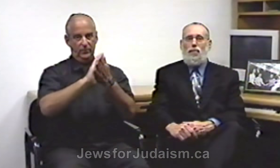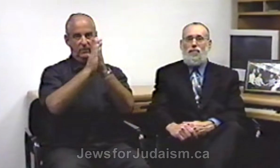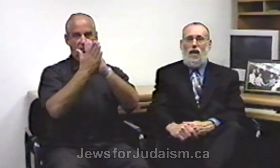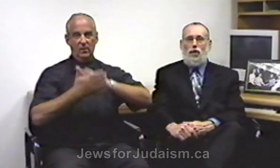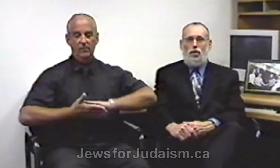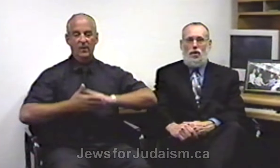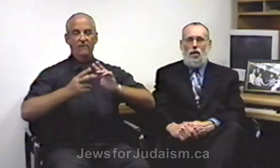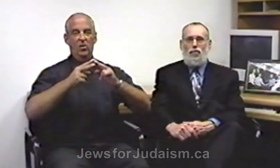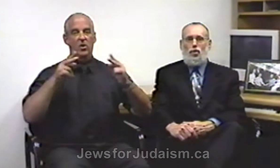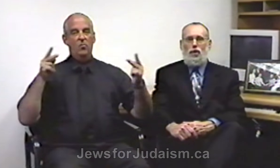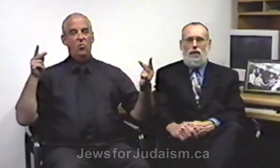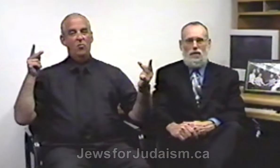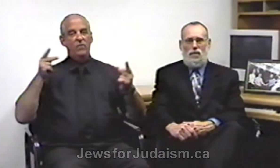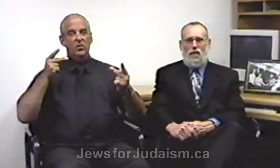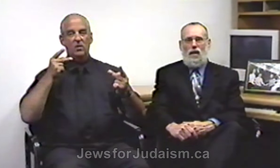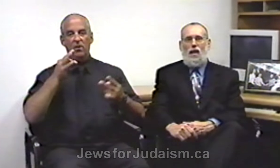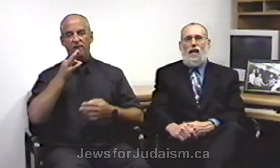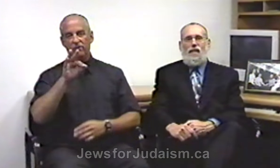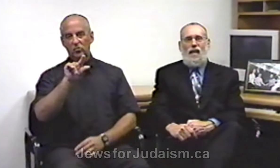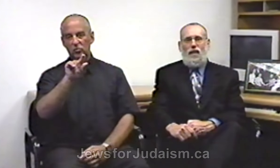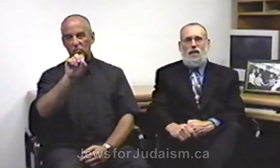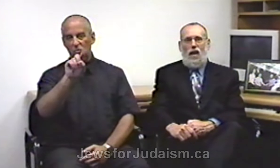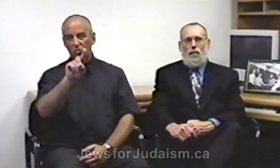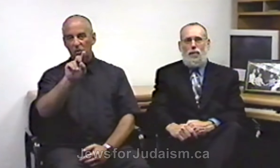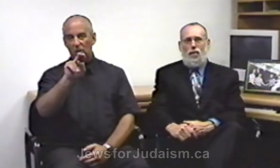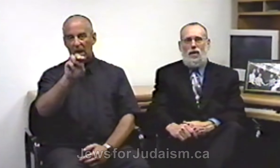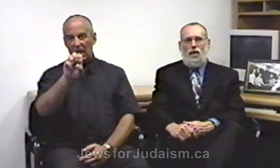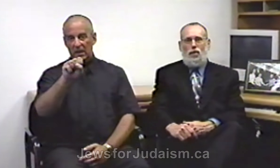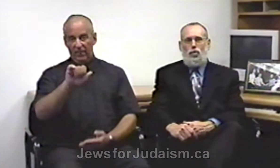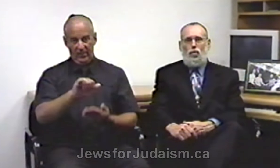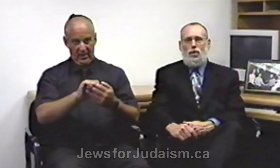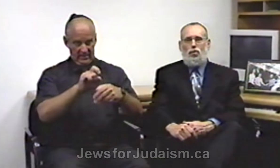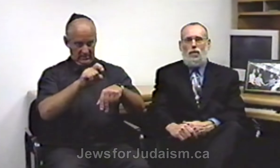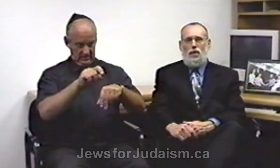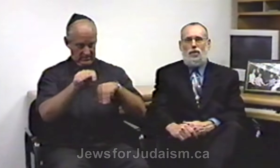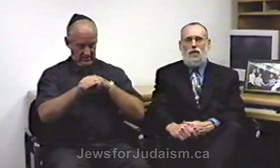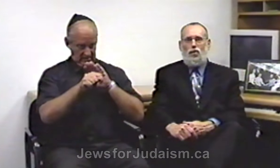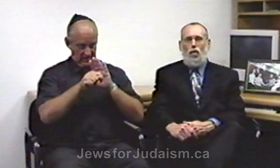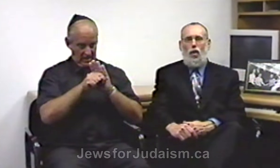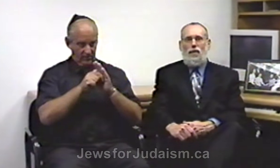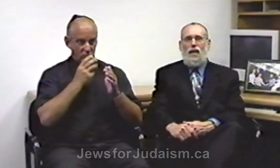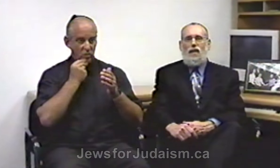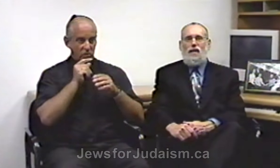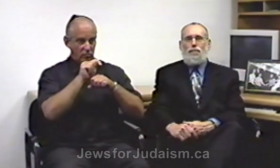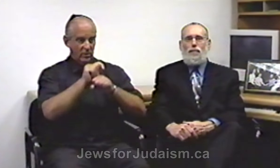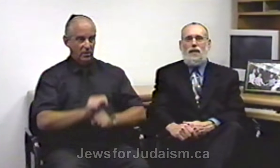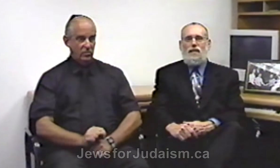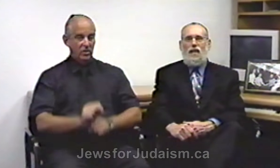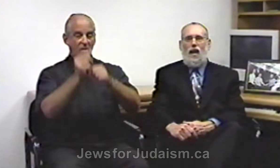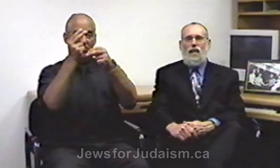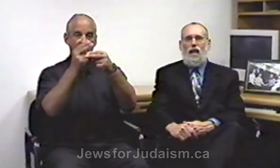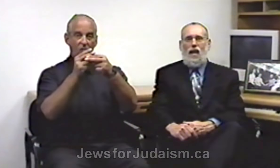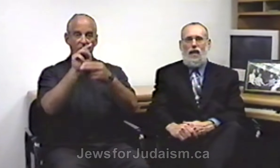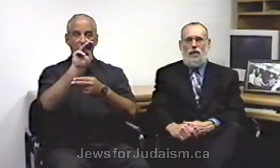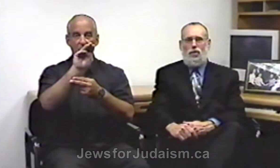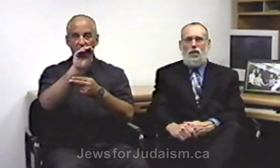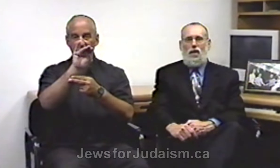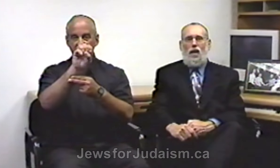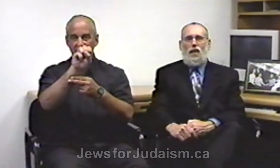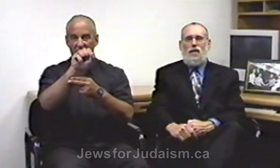perfection, of goodness. That time period in Jewish tradition is called the Messianic Age, a